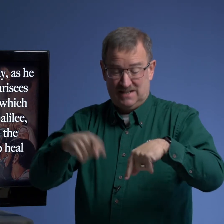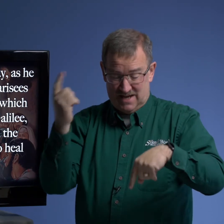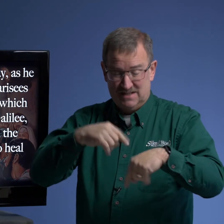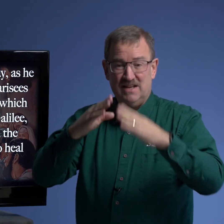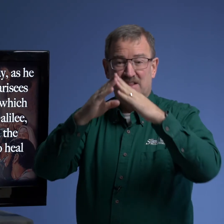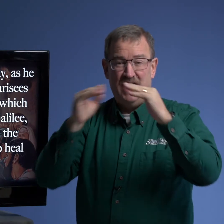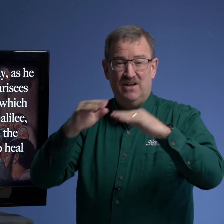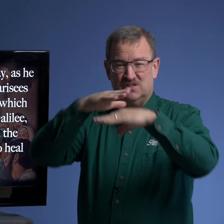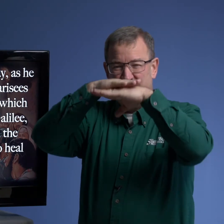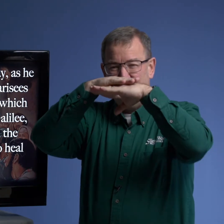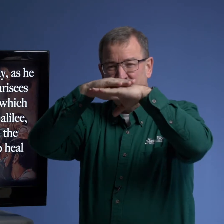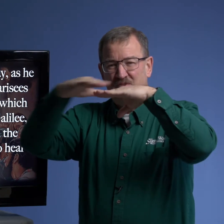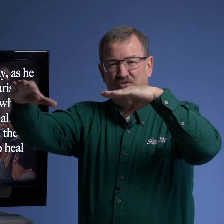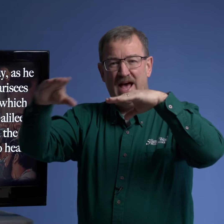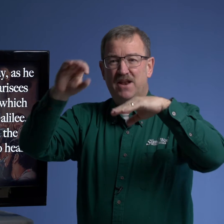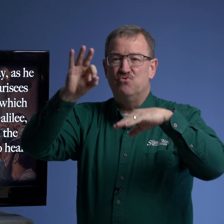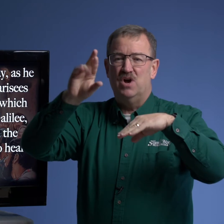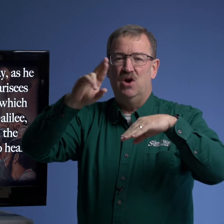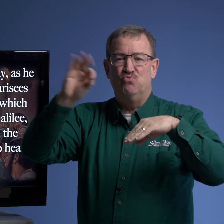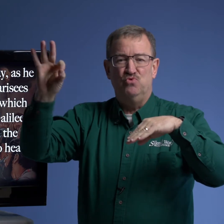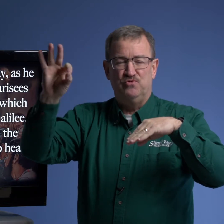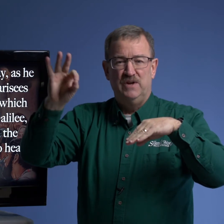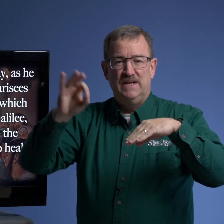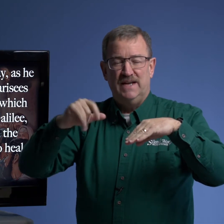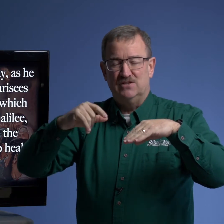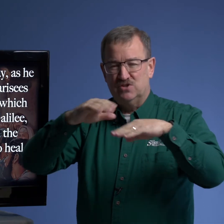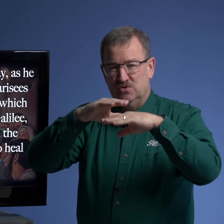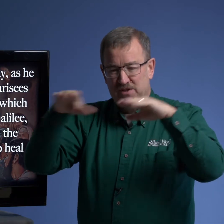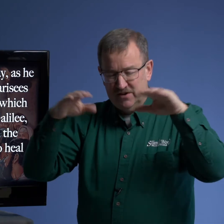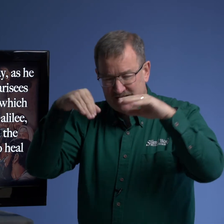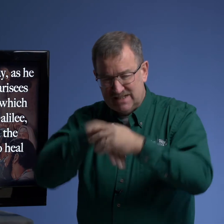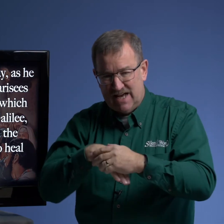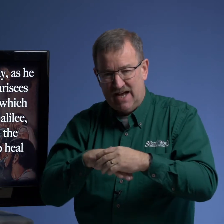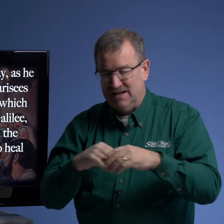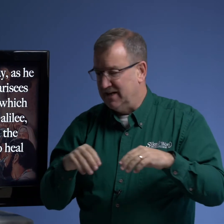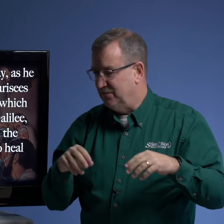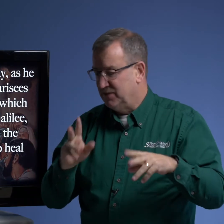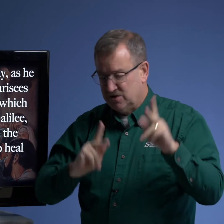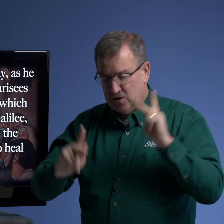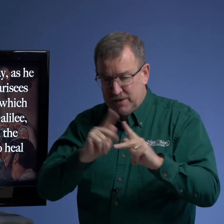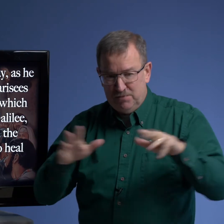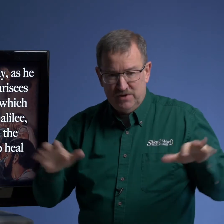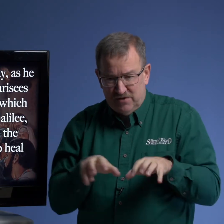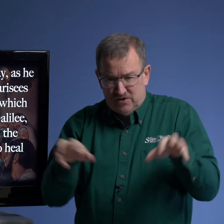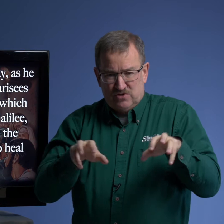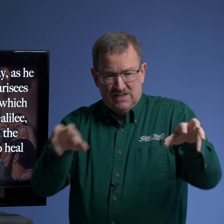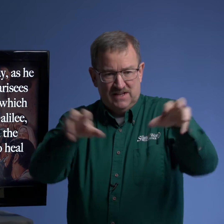days the houses had flat roof and so they're inside and there are people there that are sitting